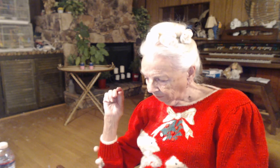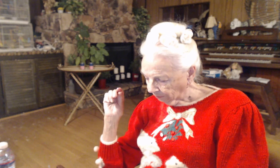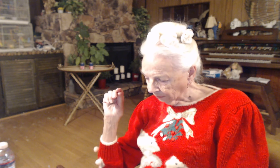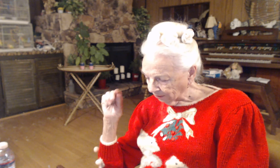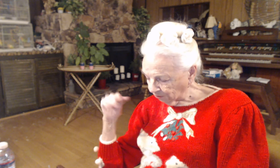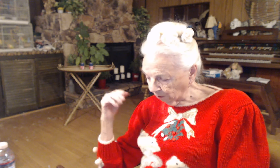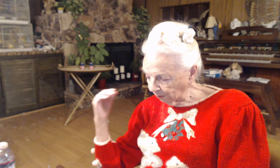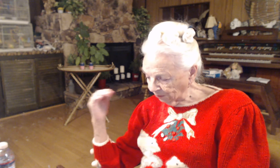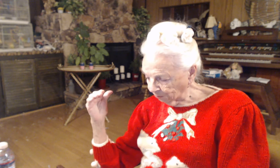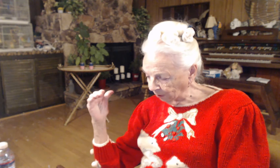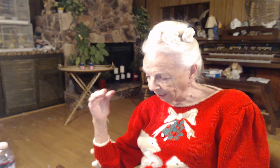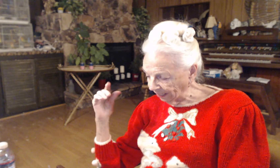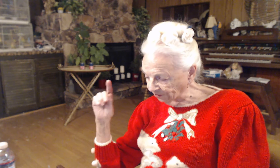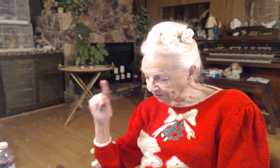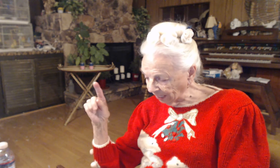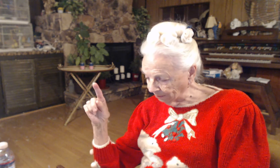So he went to pray. And Simon.